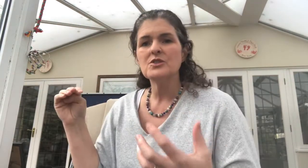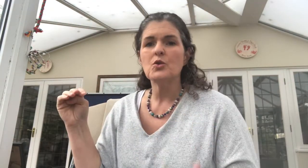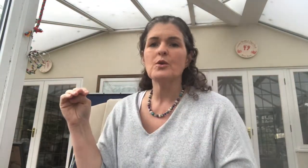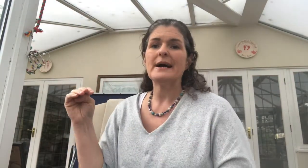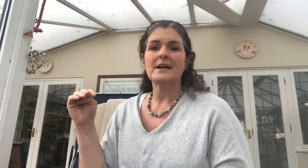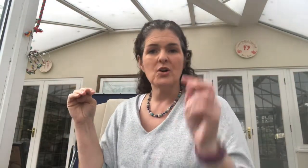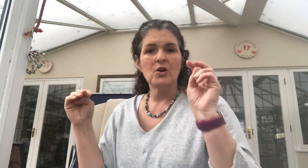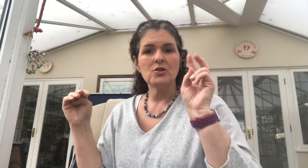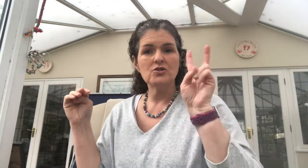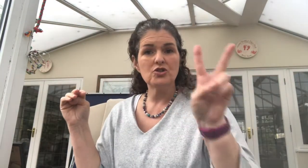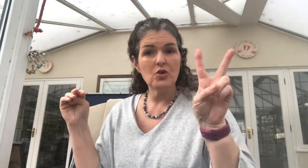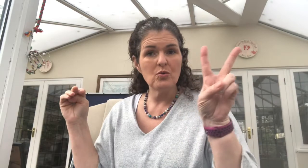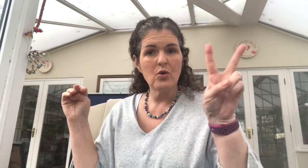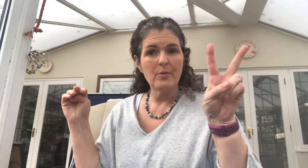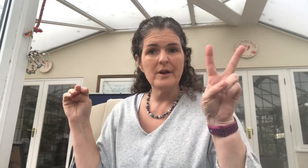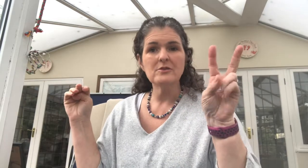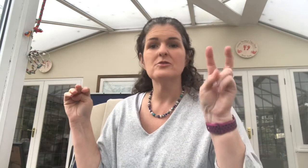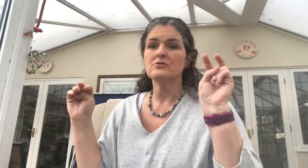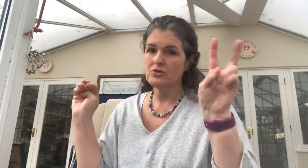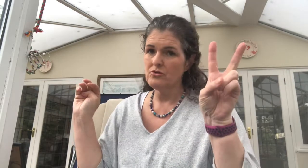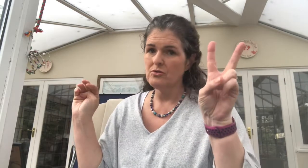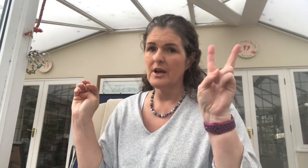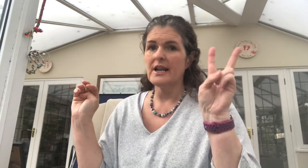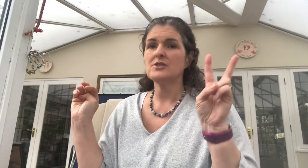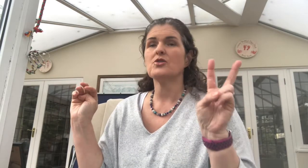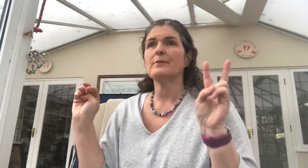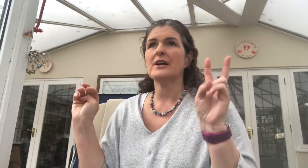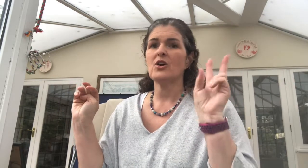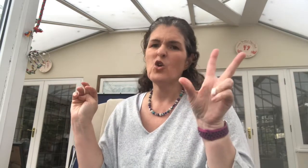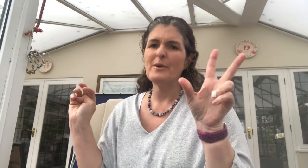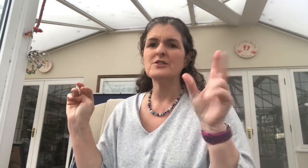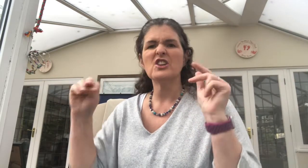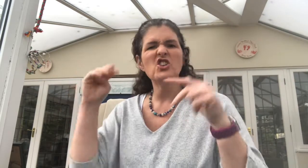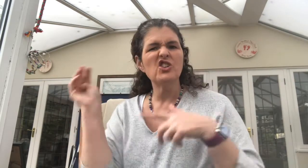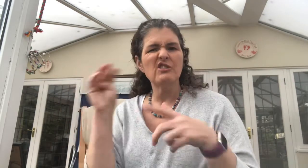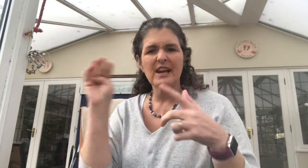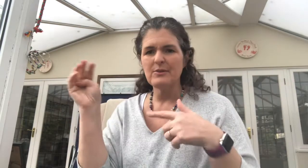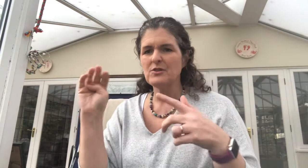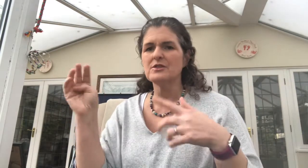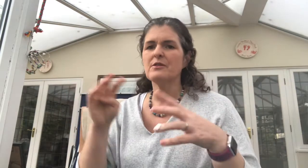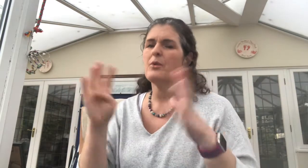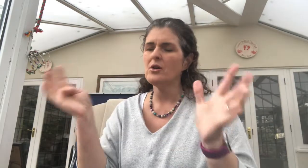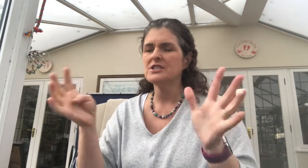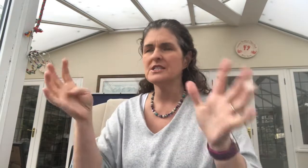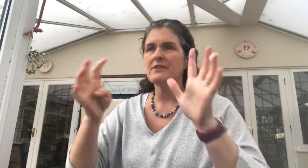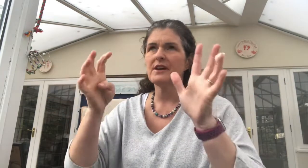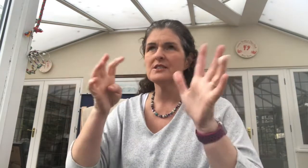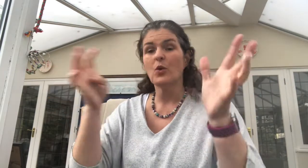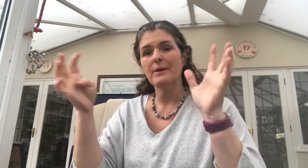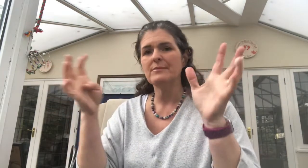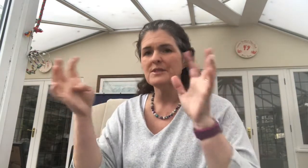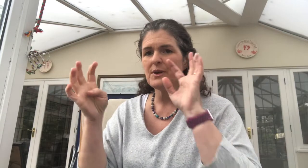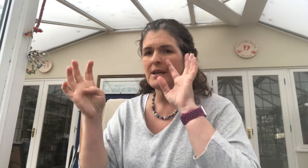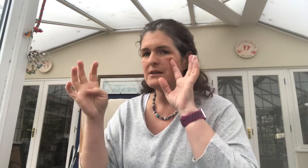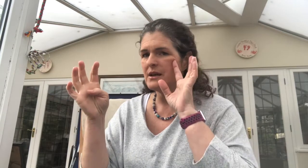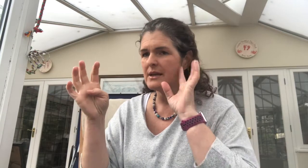talk about are two hormones or two and I talk about hormones and neurochemicals and apologies if I swap in between, okay?